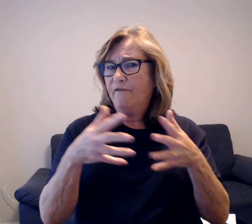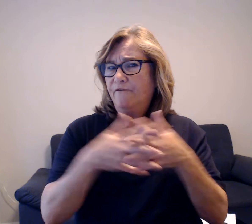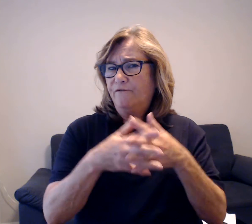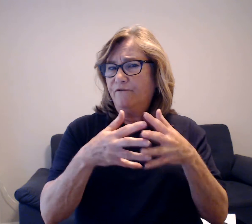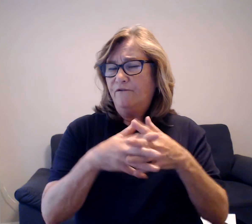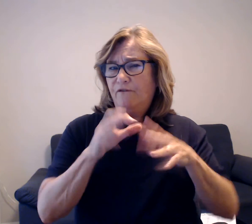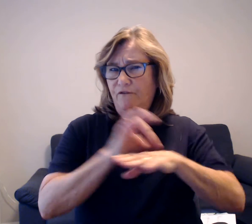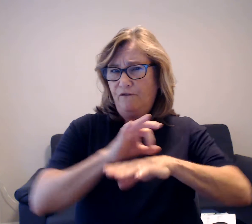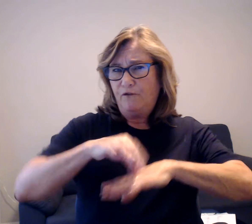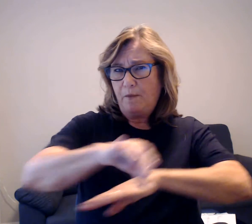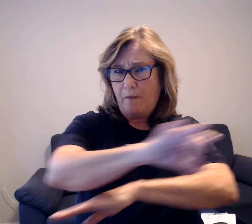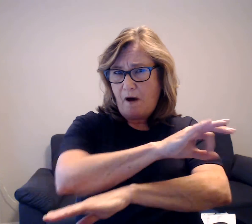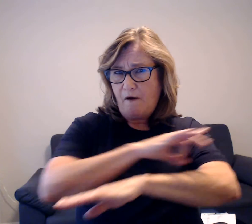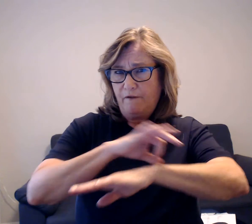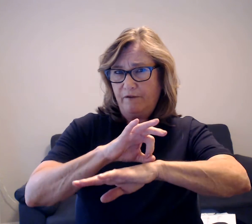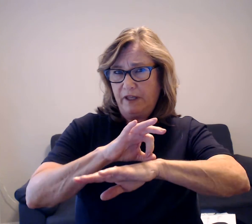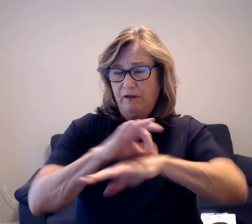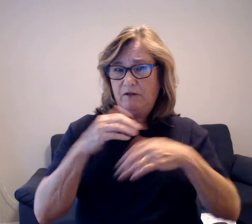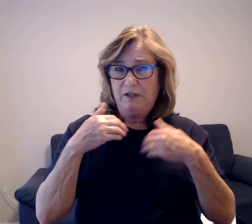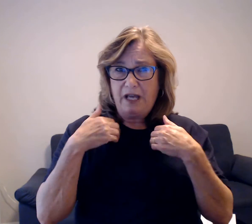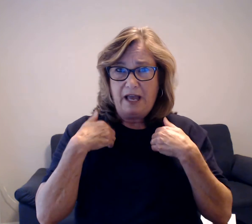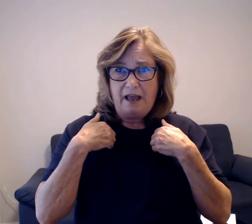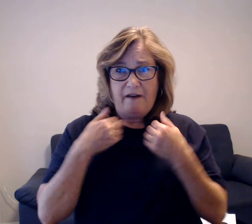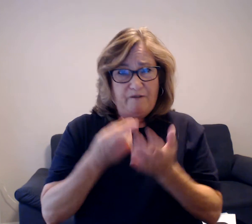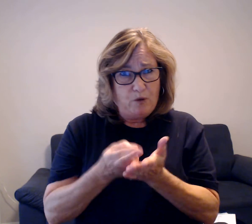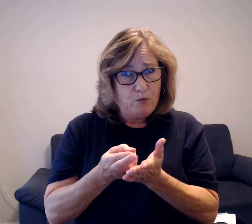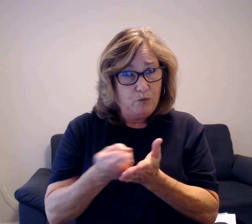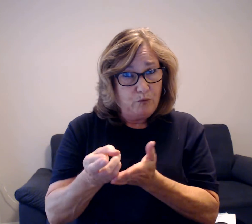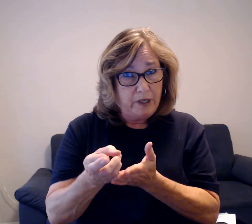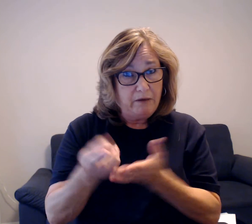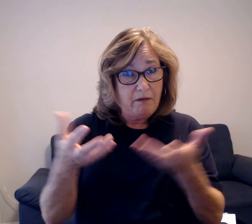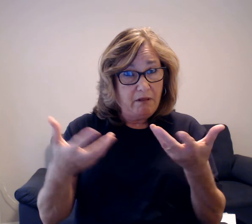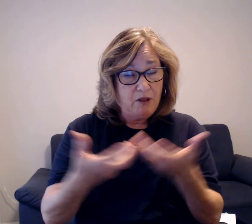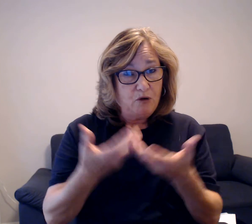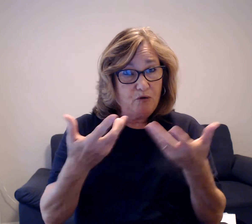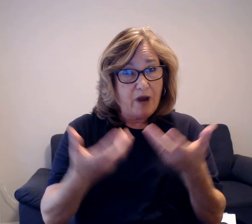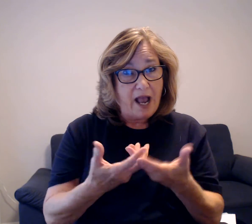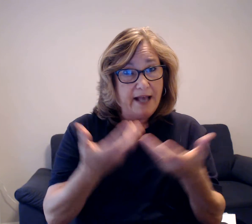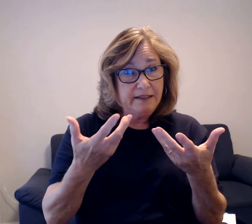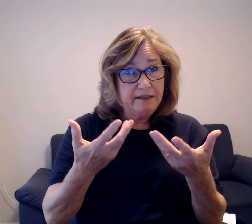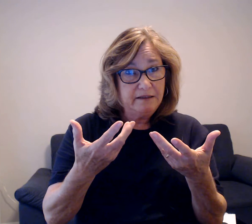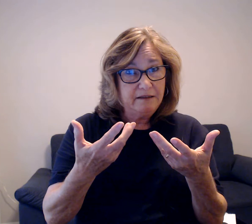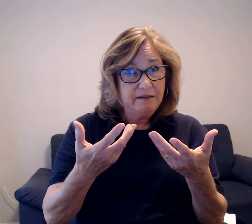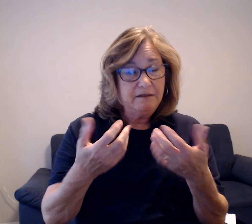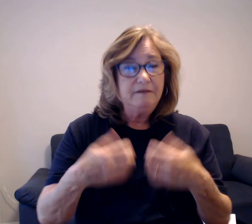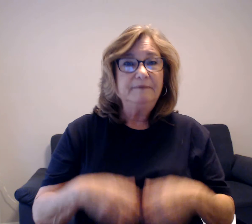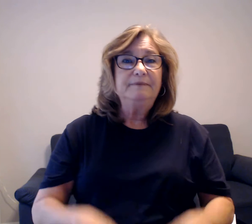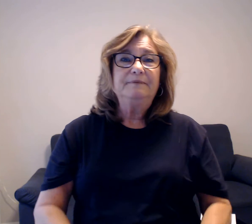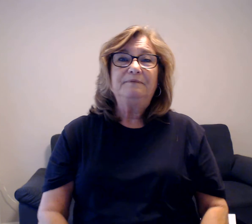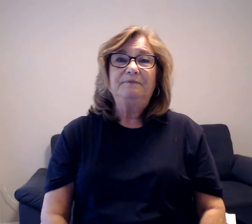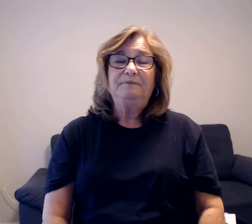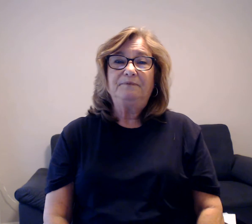grass? Number 9. the Number 9.